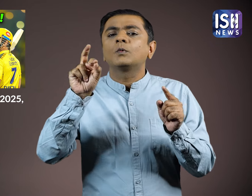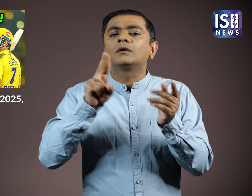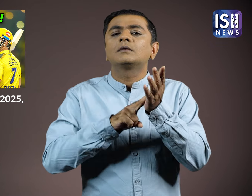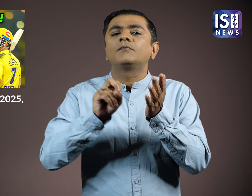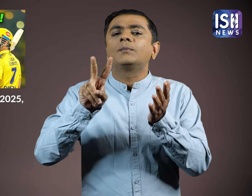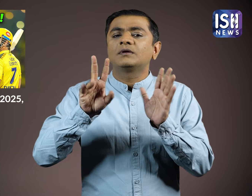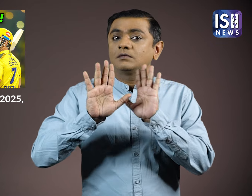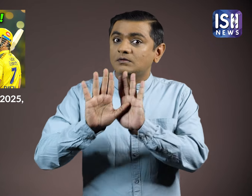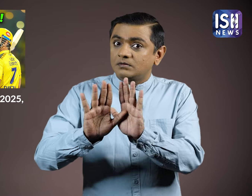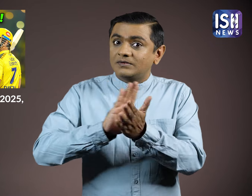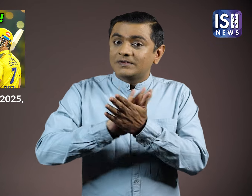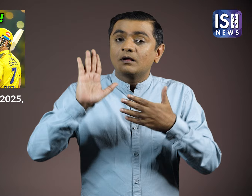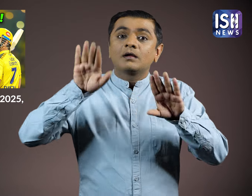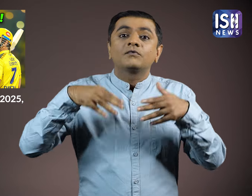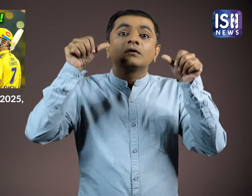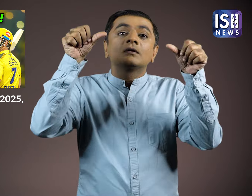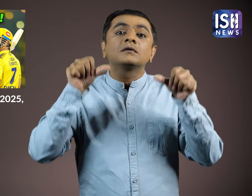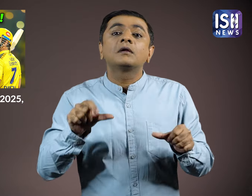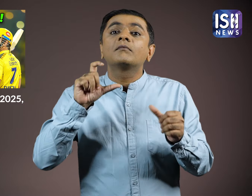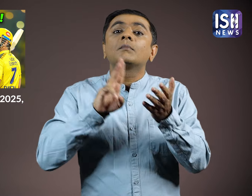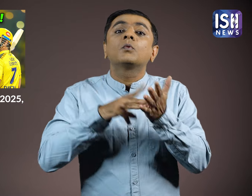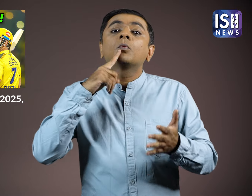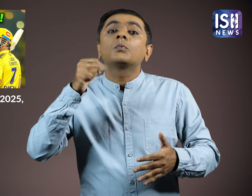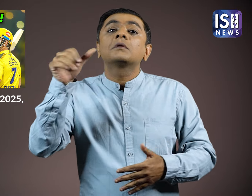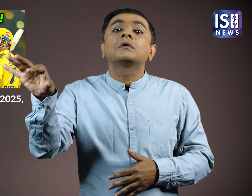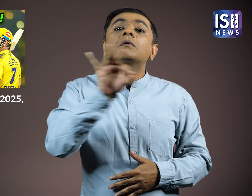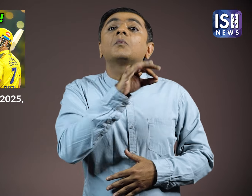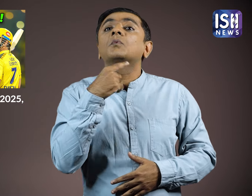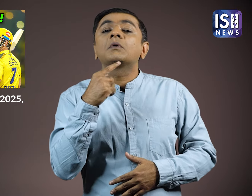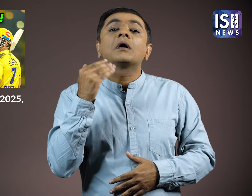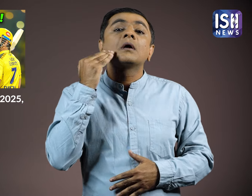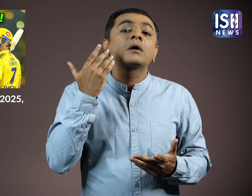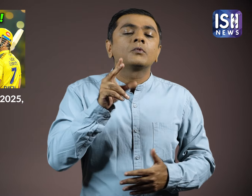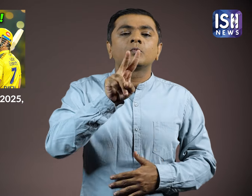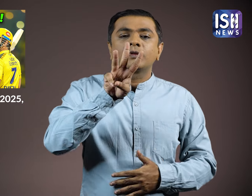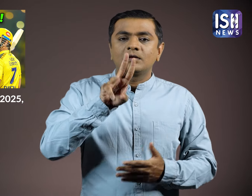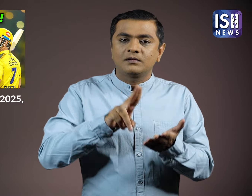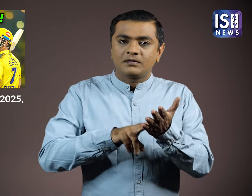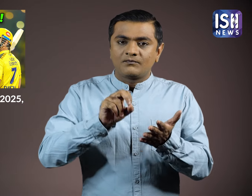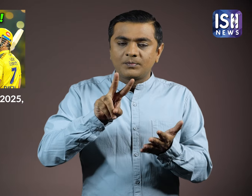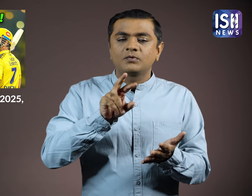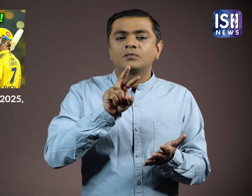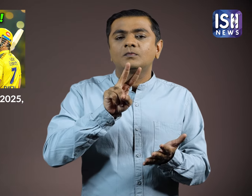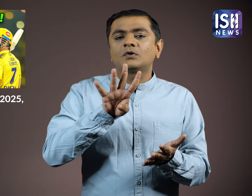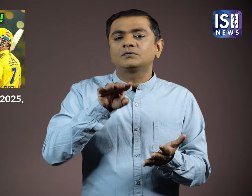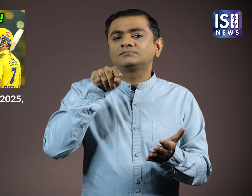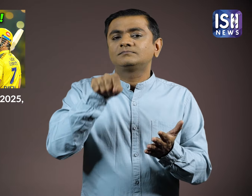be held between 13th November and 20th November 2024. The results will be announced on 23rd November 2024. to in